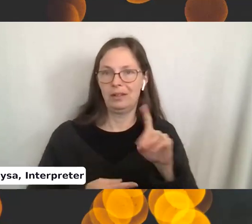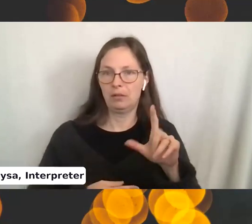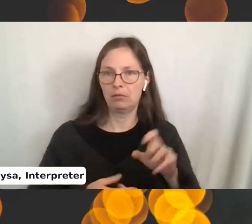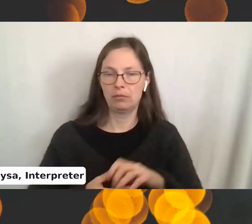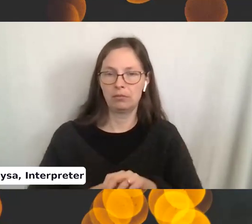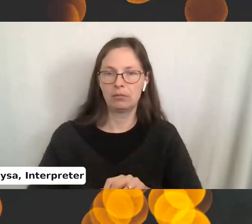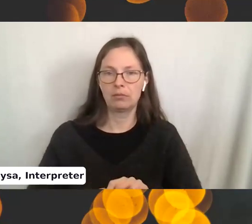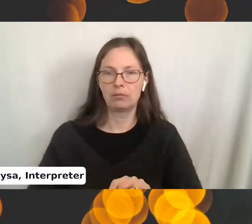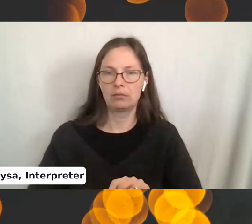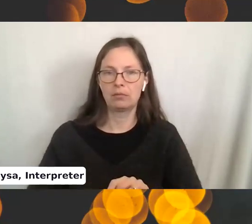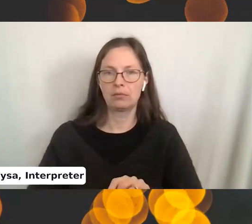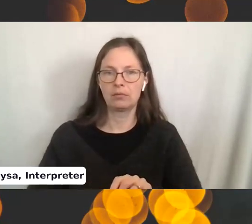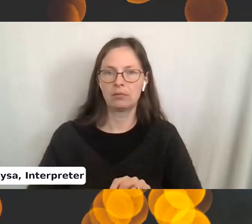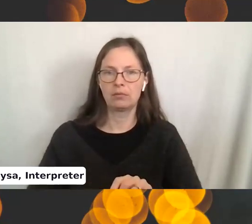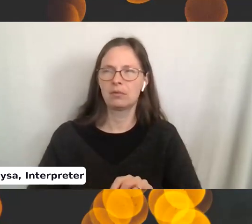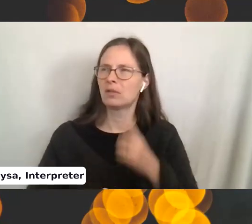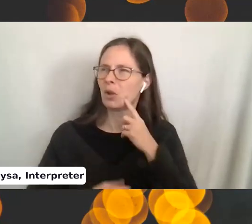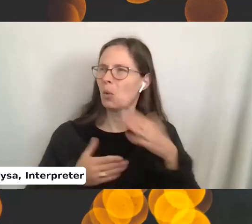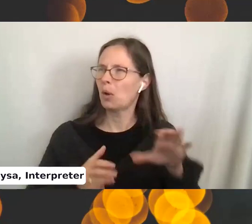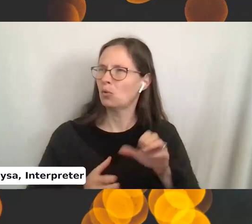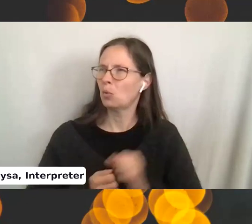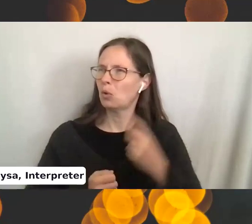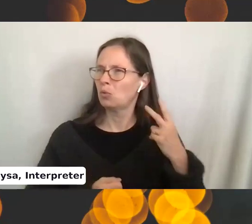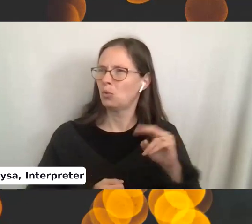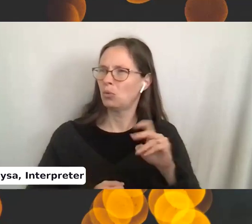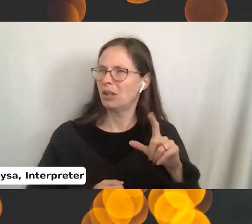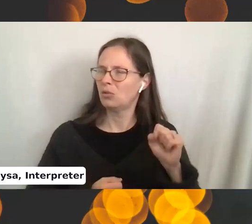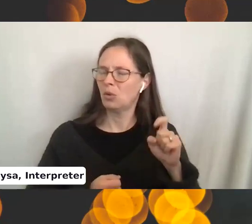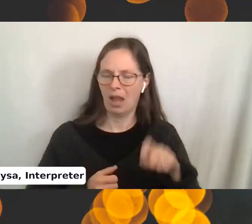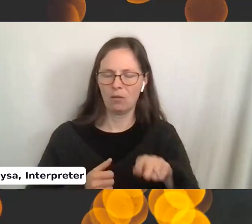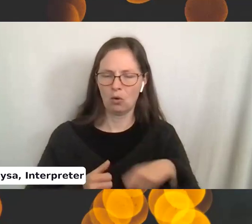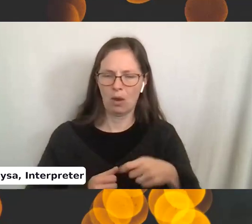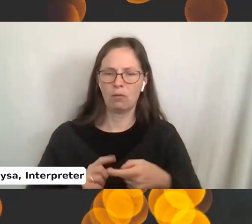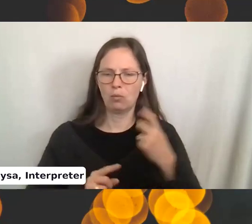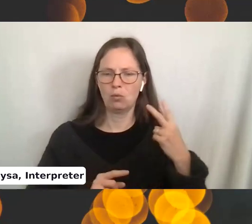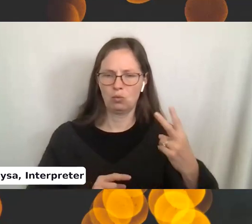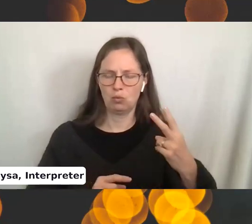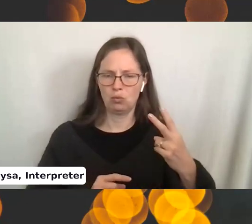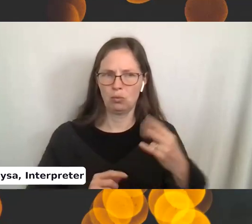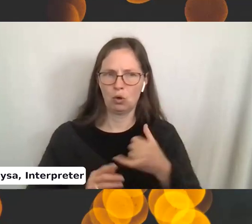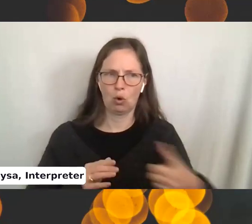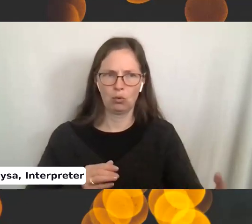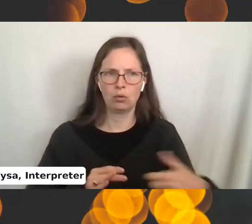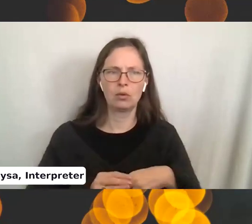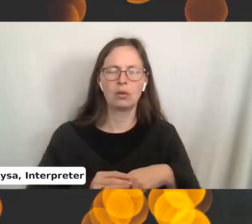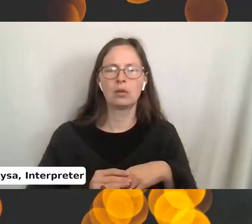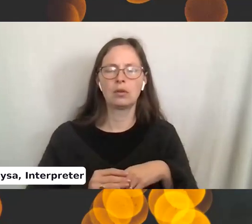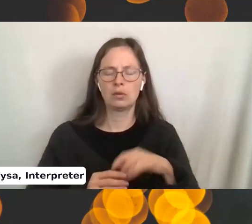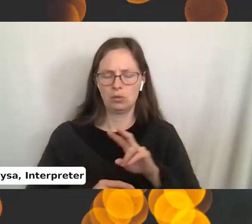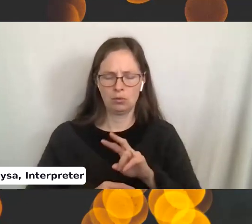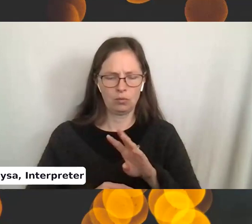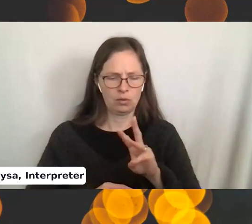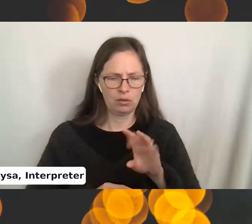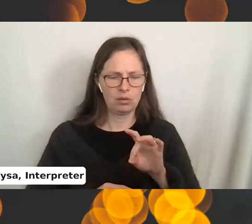There's not really, I don't think there's a way to do it with two needles because you have to wrap from two pieces of yarn. So I'm at 2, 4, 6, 8,